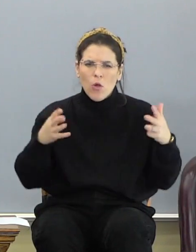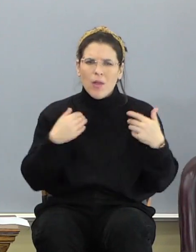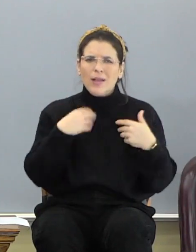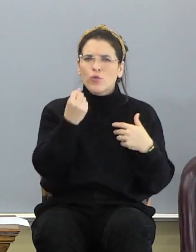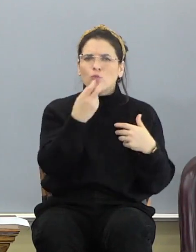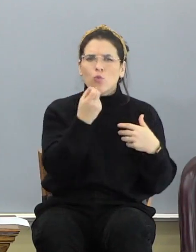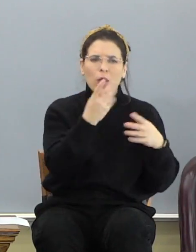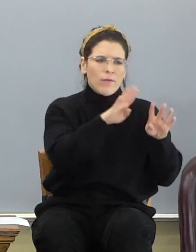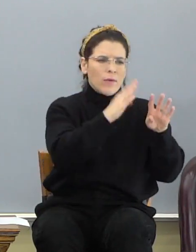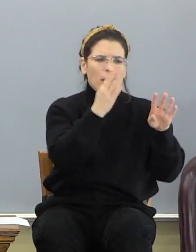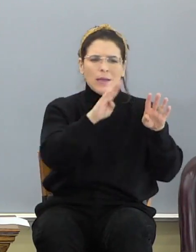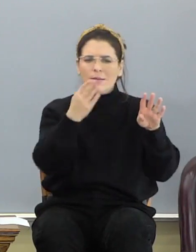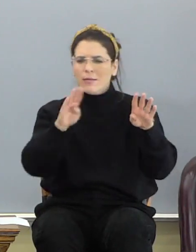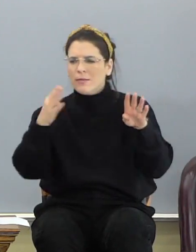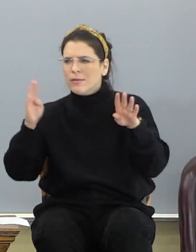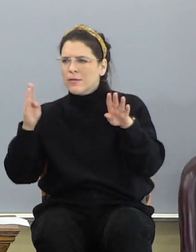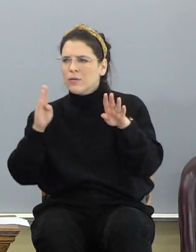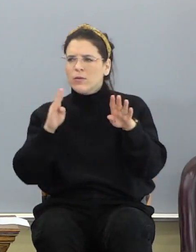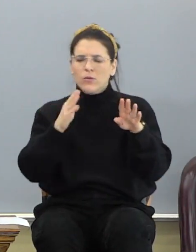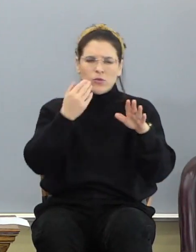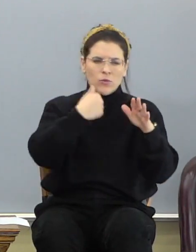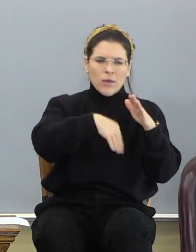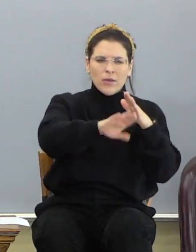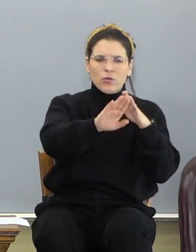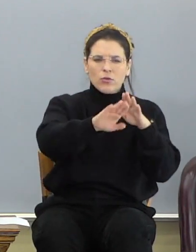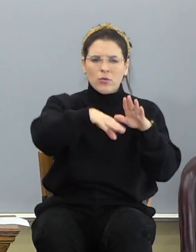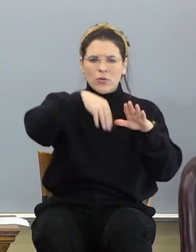gates. Doors. Go in and out of.